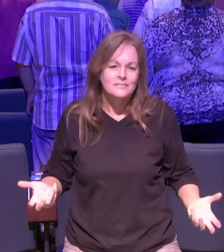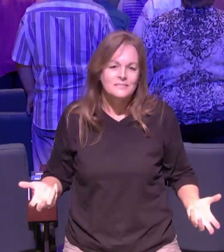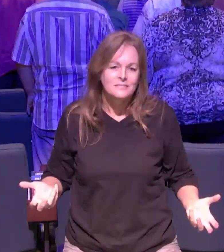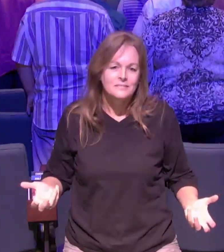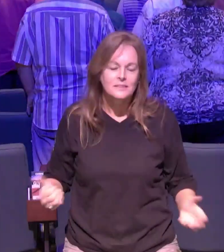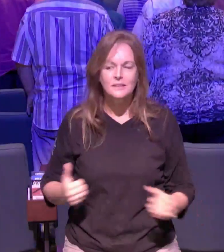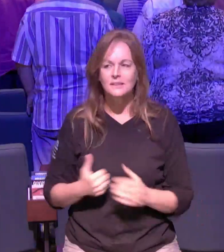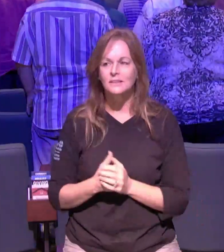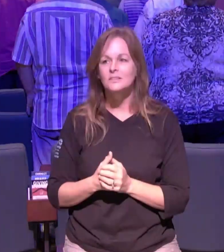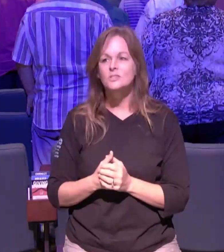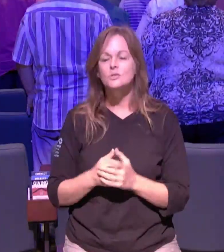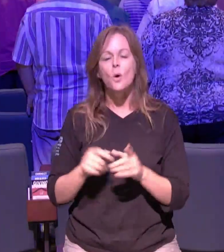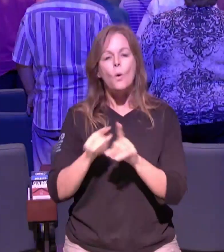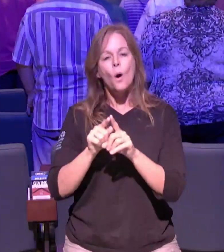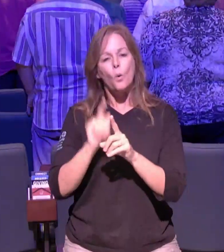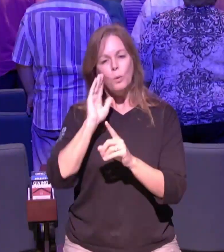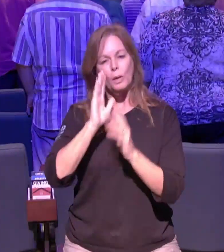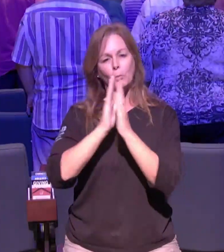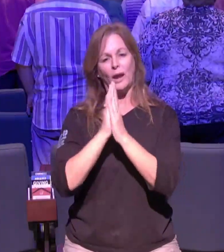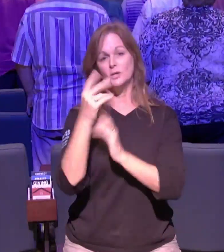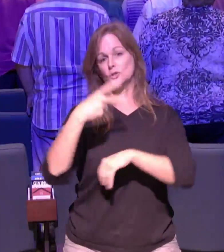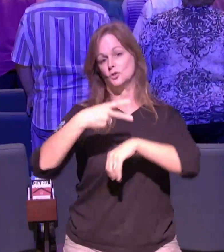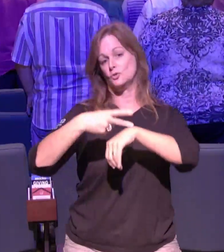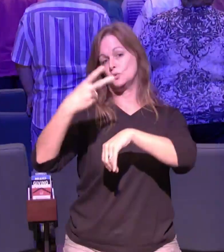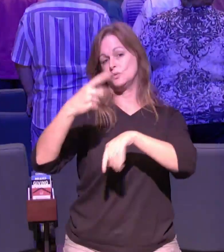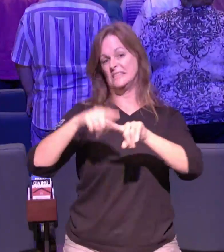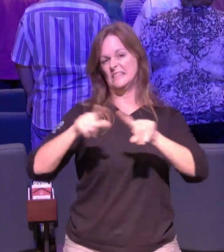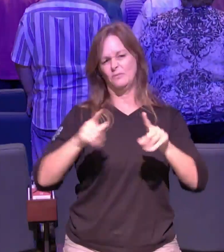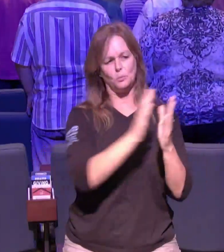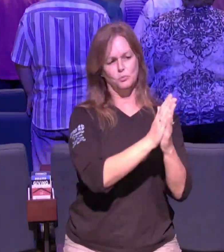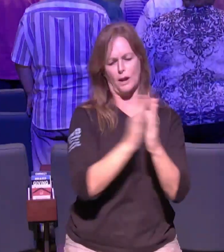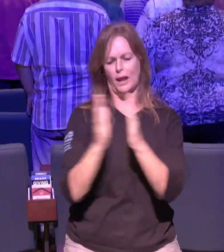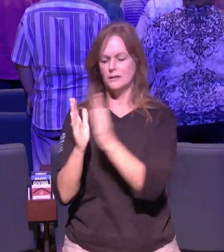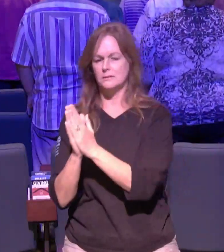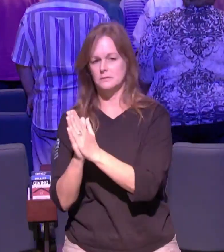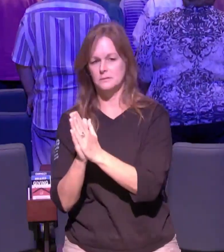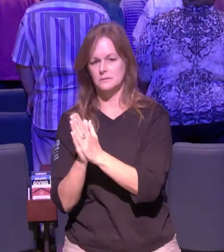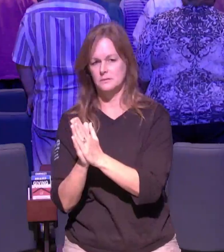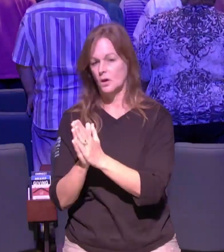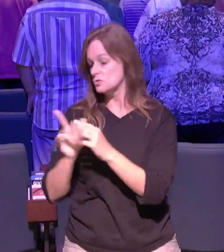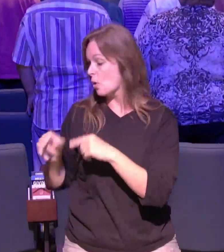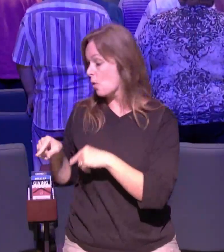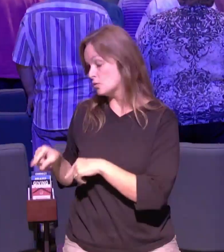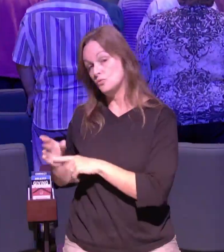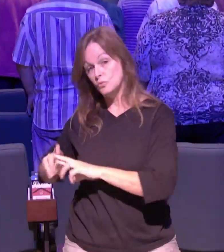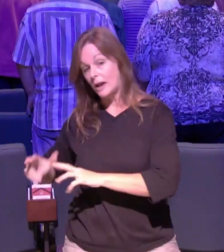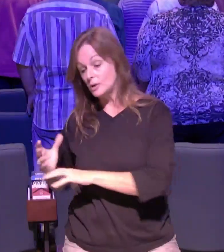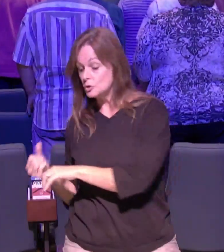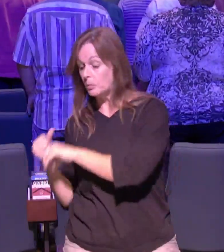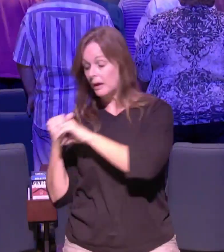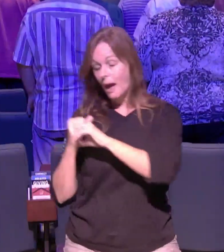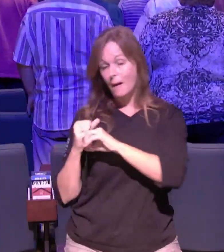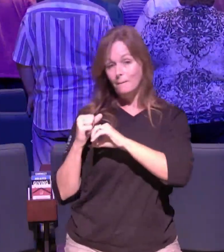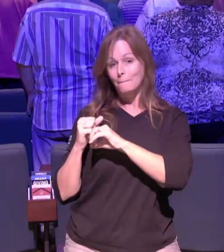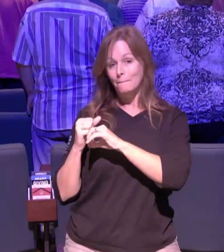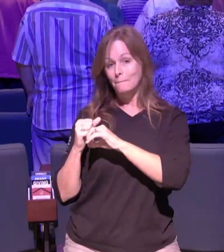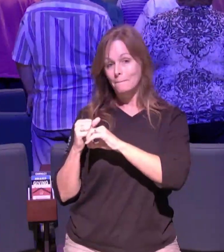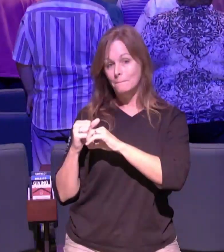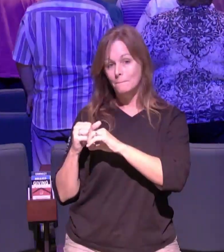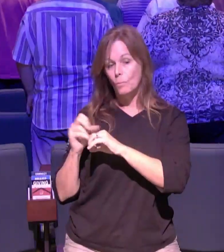has for us and that you would step up and pick the corner of your mat and be what god's called you to be but i also want to pray for those of here today that that you need that new life